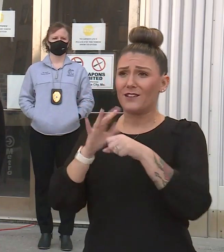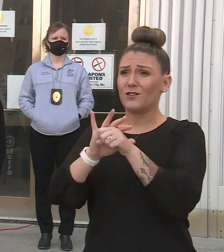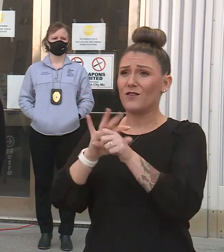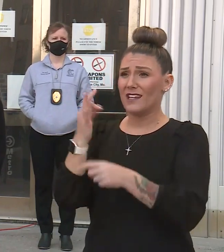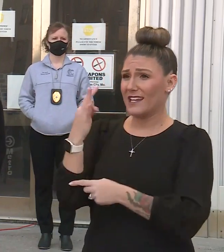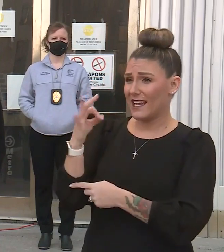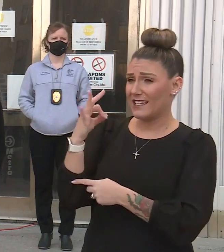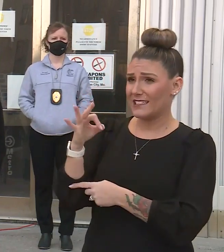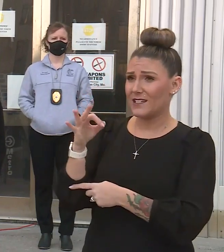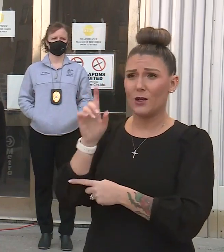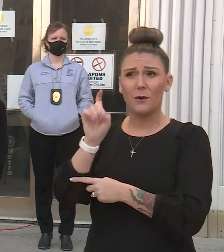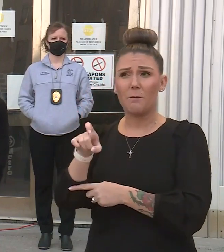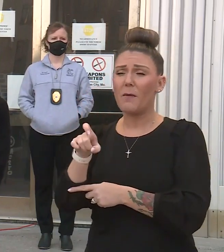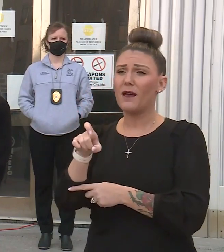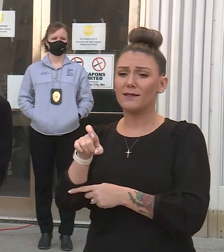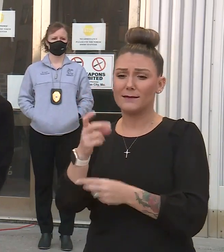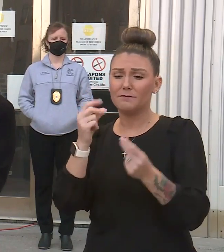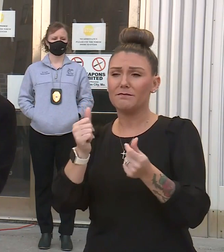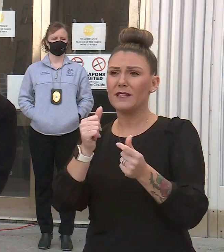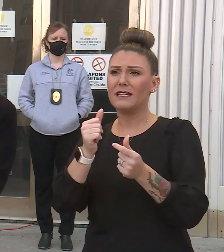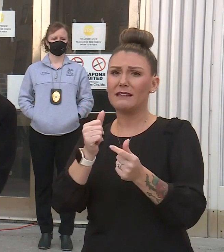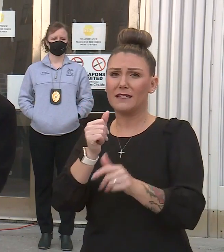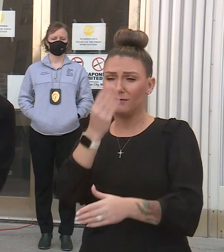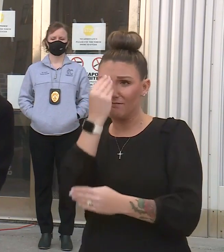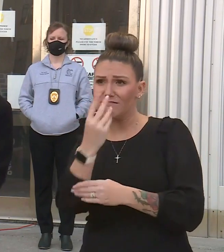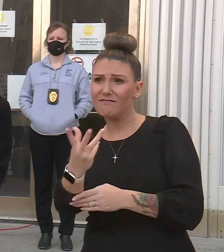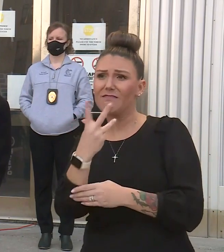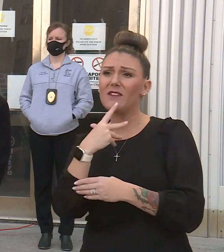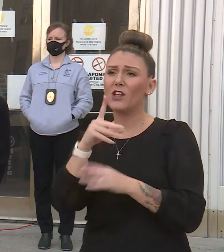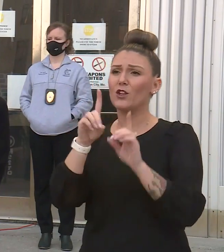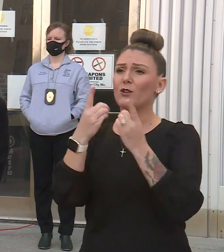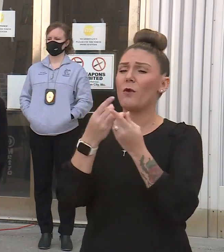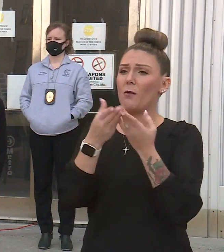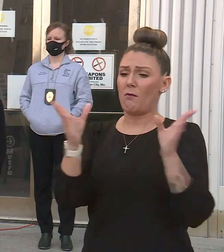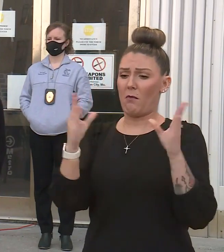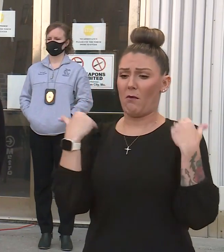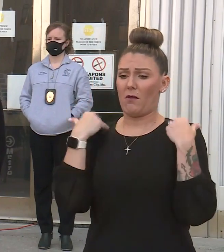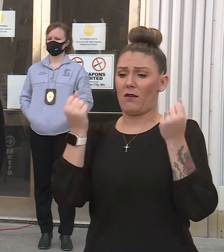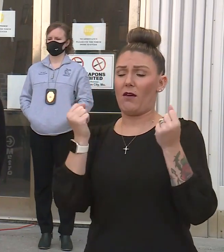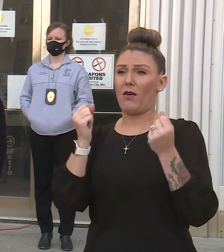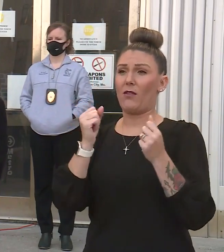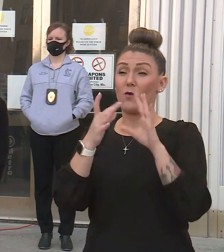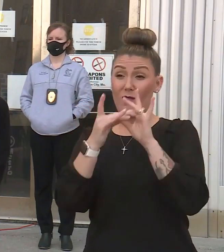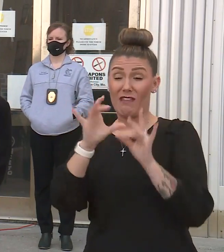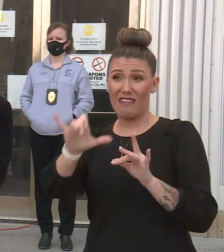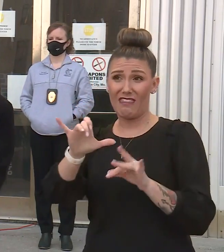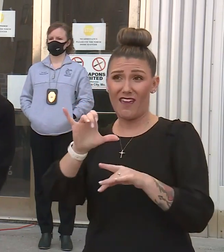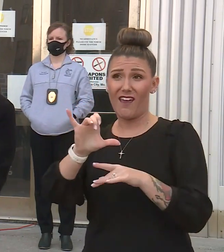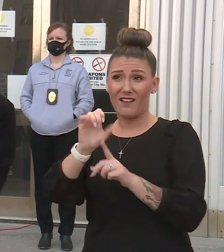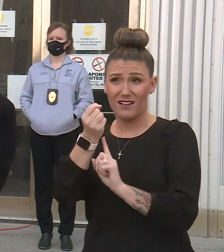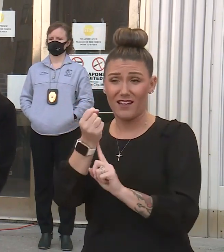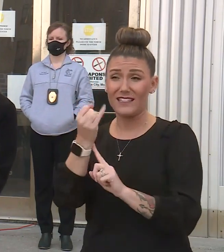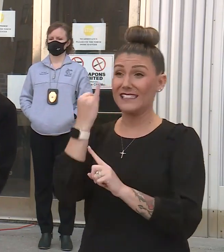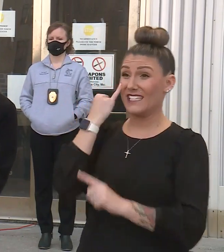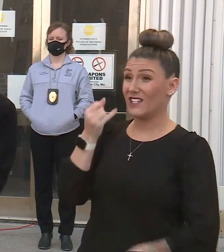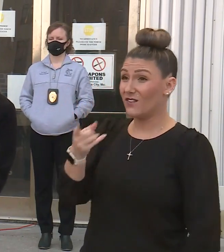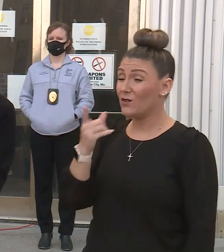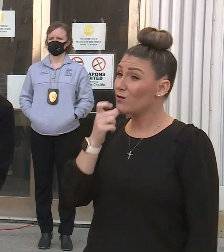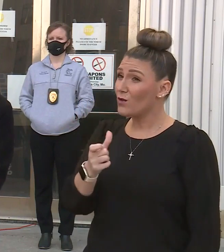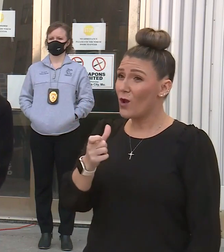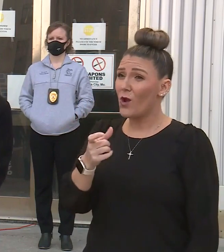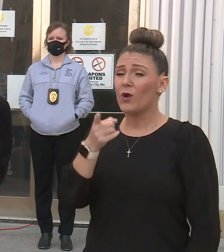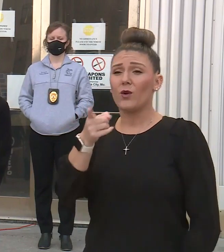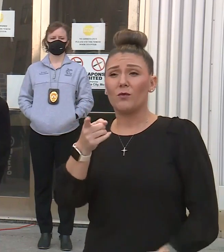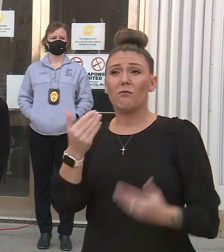-19, you must immediately notify the Department of Public Health about that case. In the event you don't, you will be subject